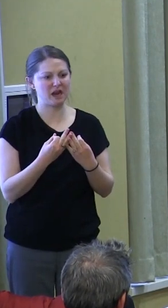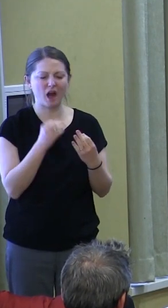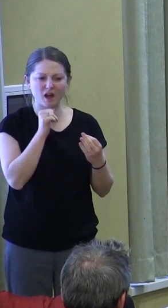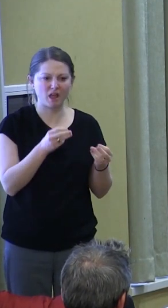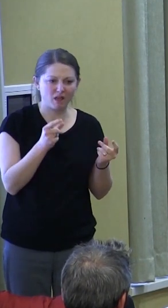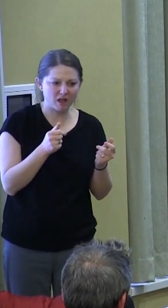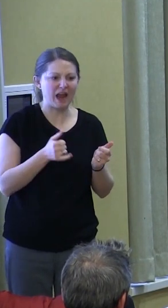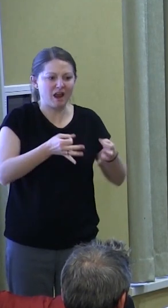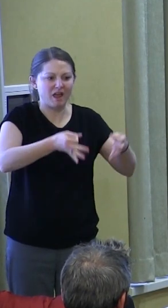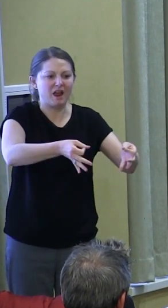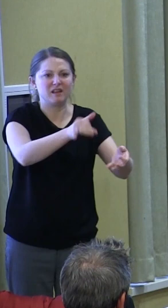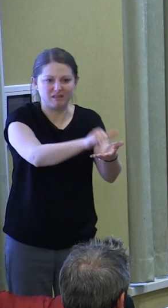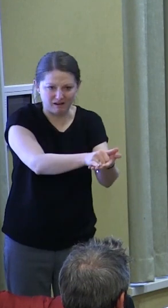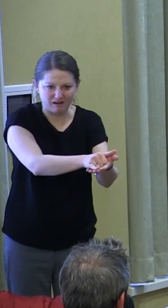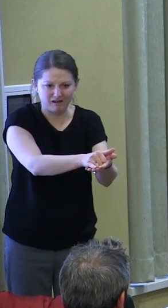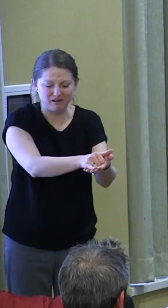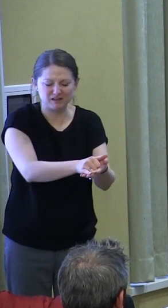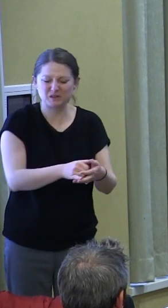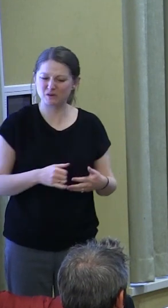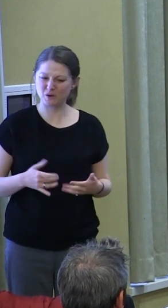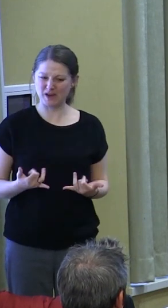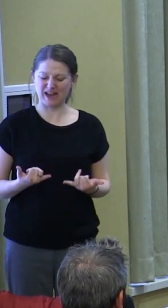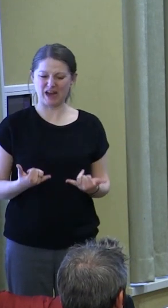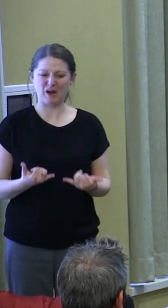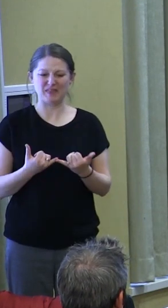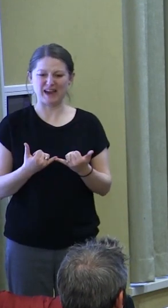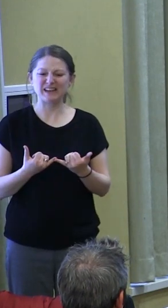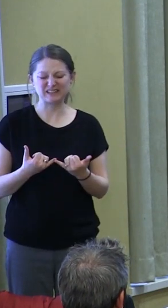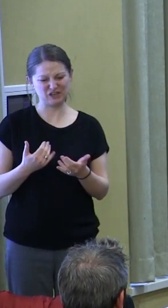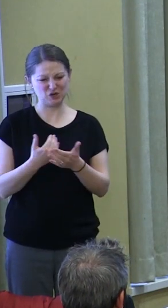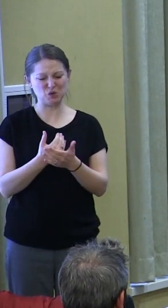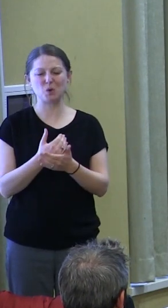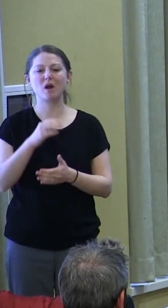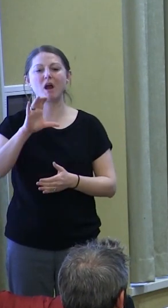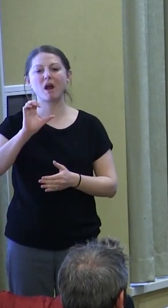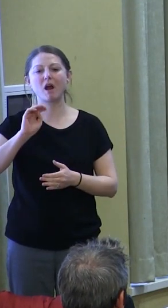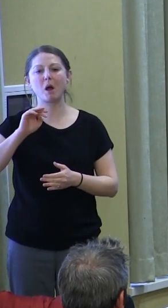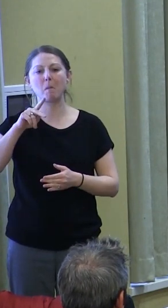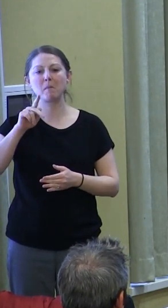So we are left with this so-called new complacent class.